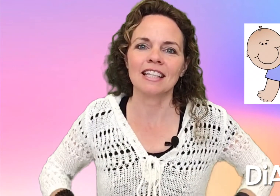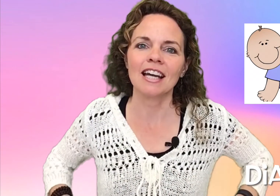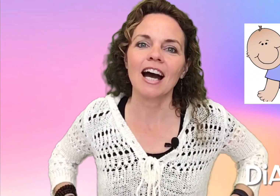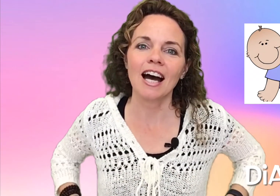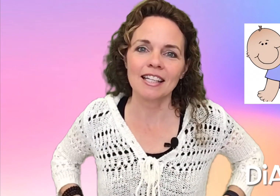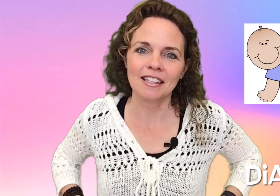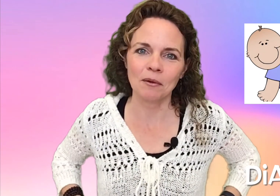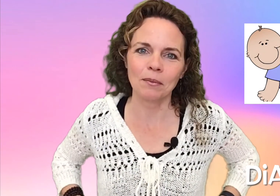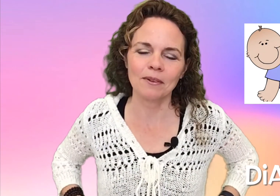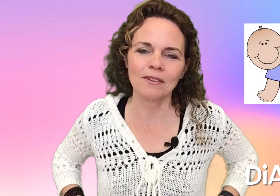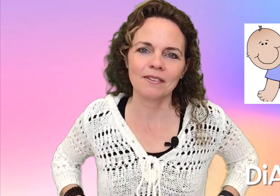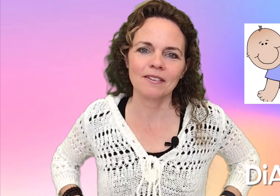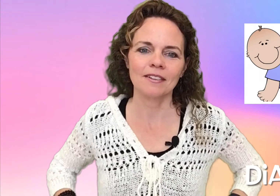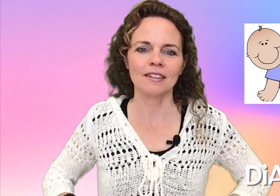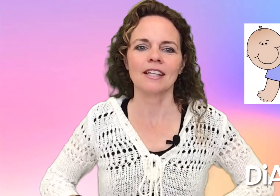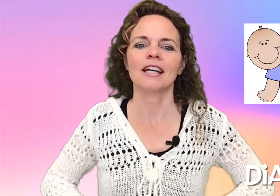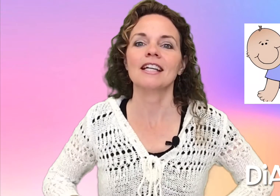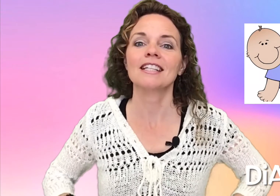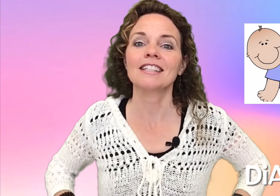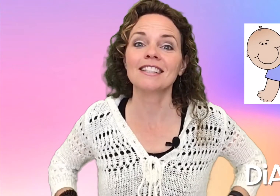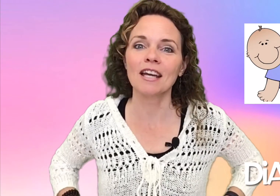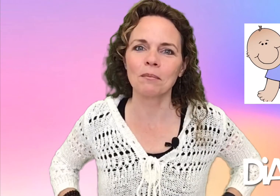a diaper. Paper. Paper.